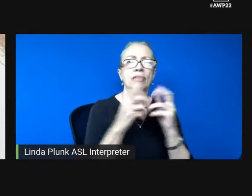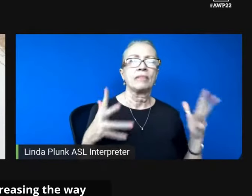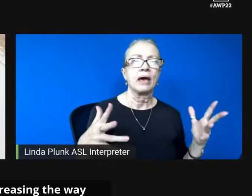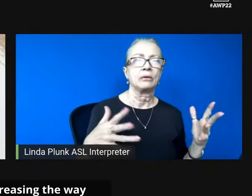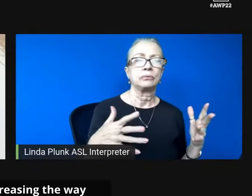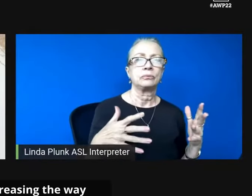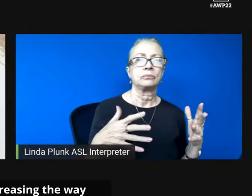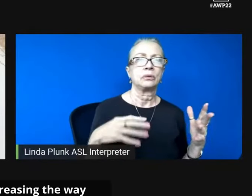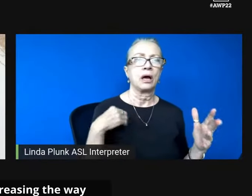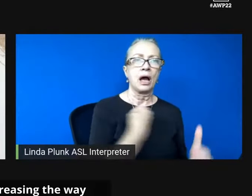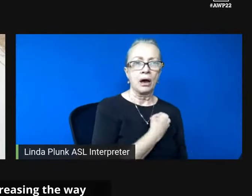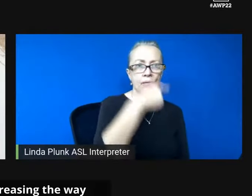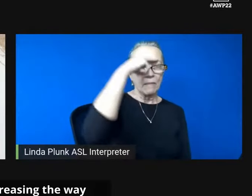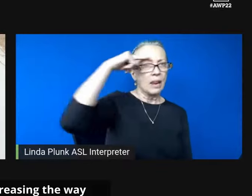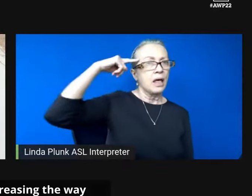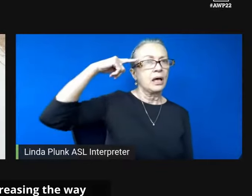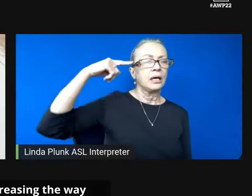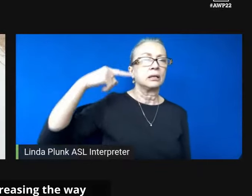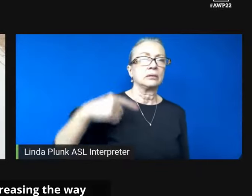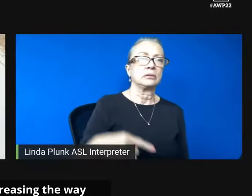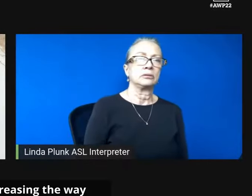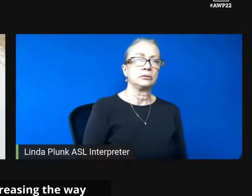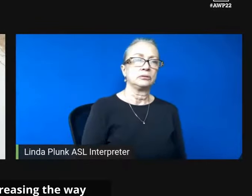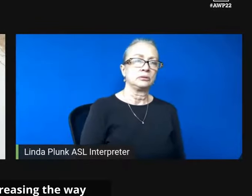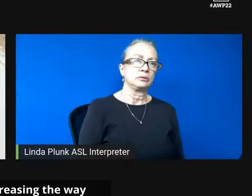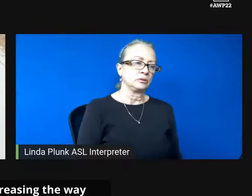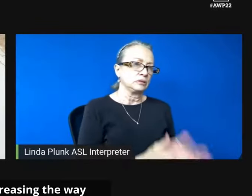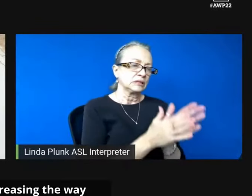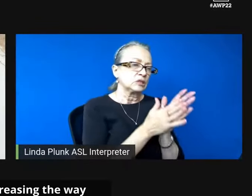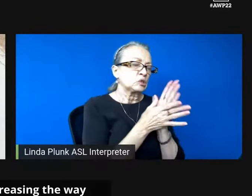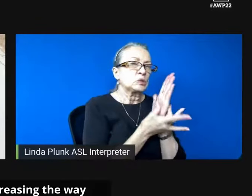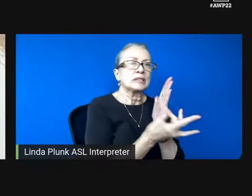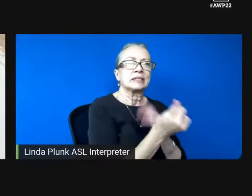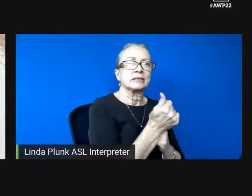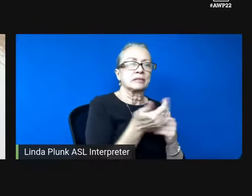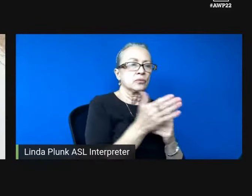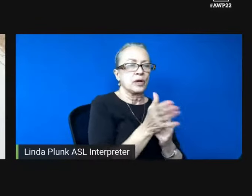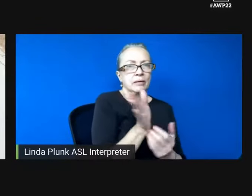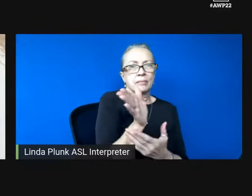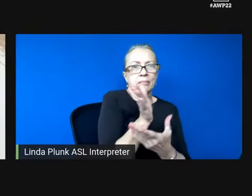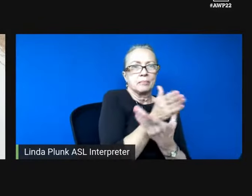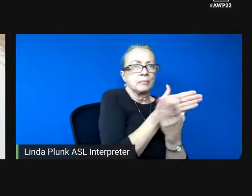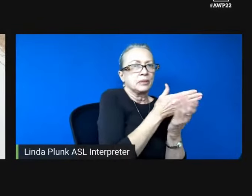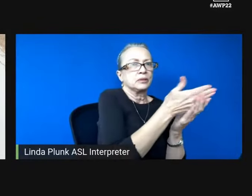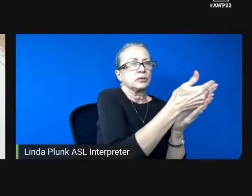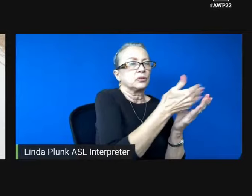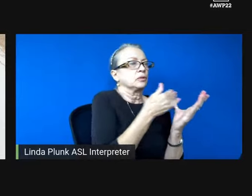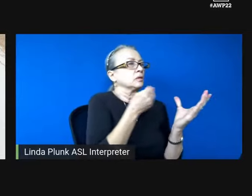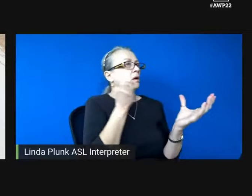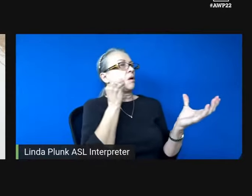our black greasing the way between home and